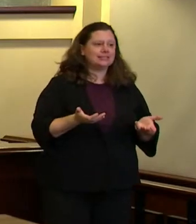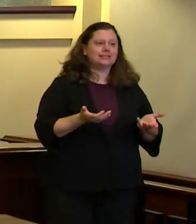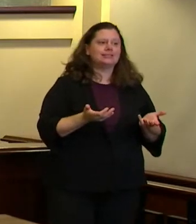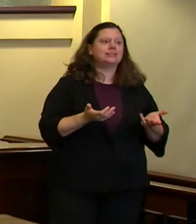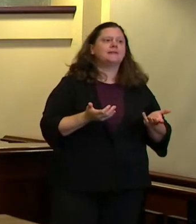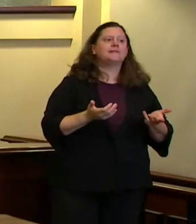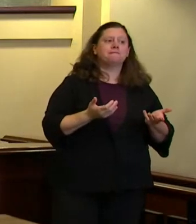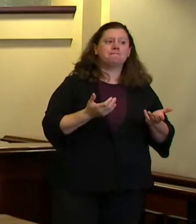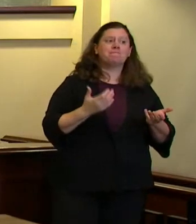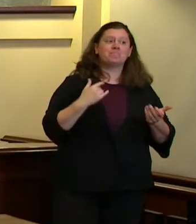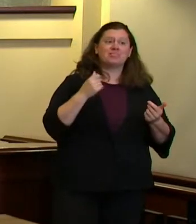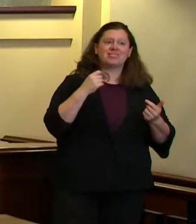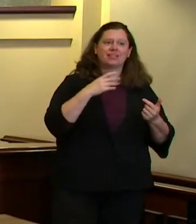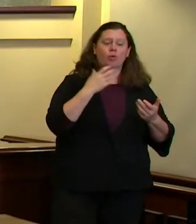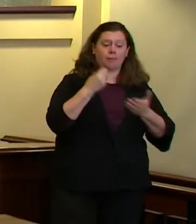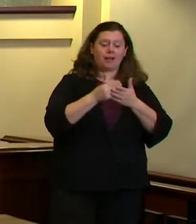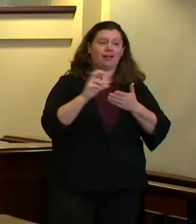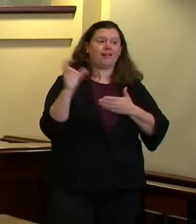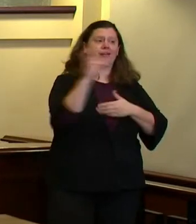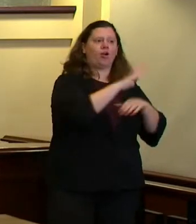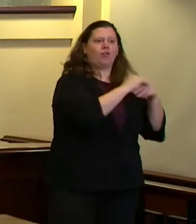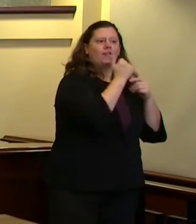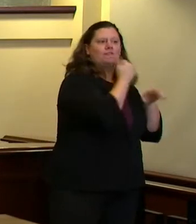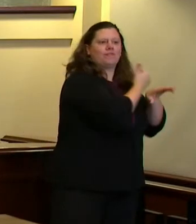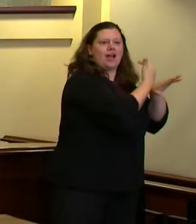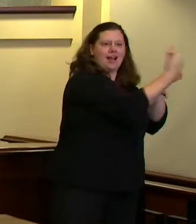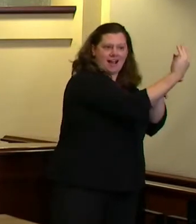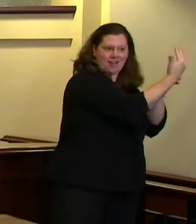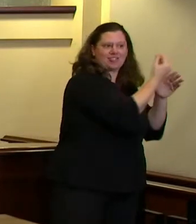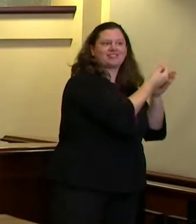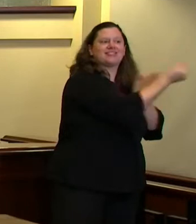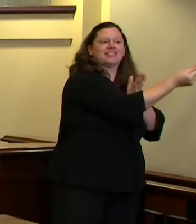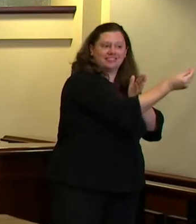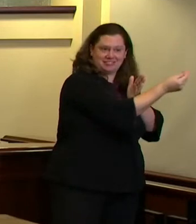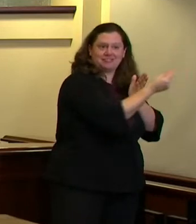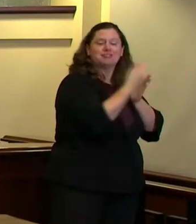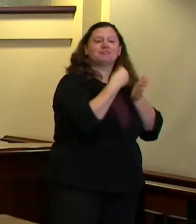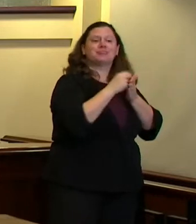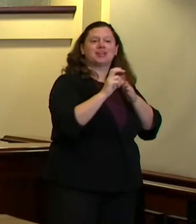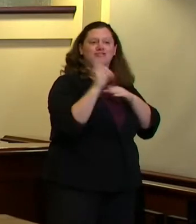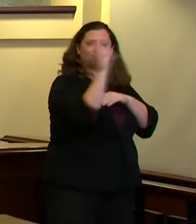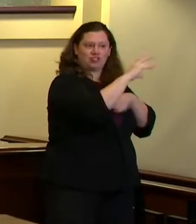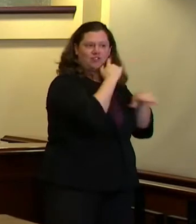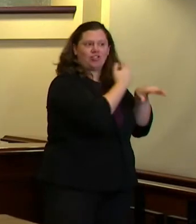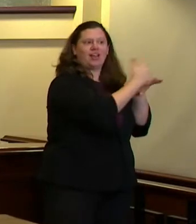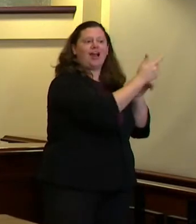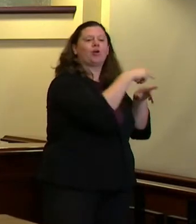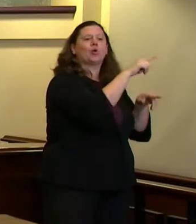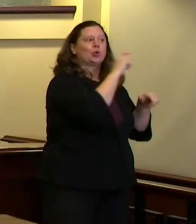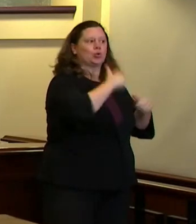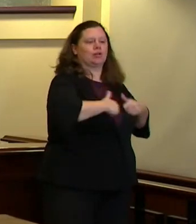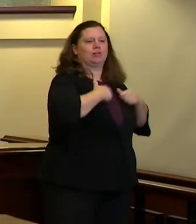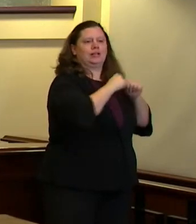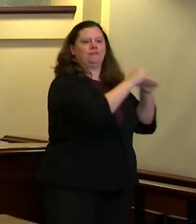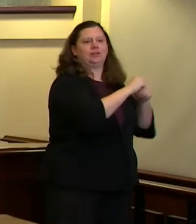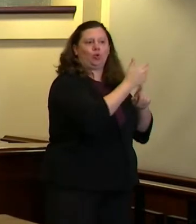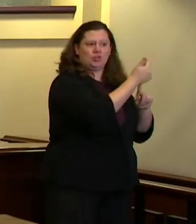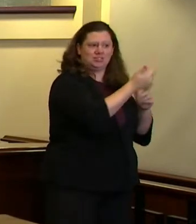fires but anybody who walks out in front of city hall sees we have a withering problem here as well so